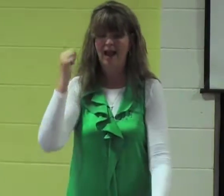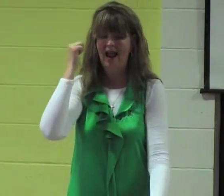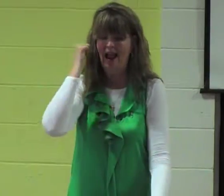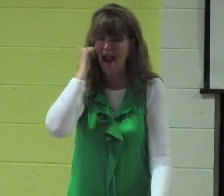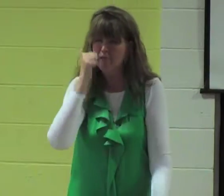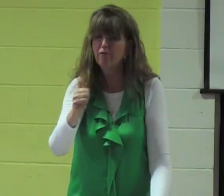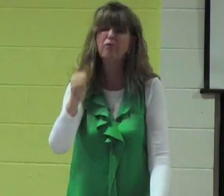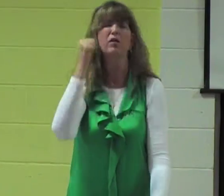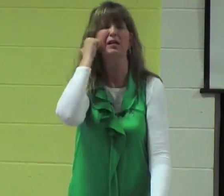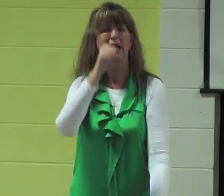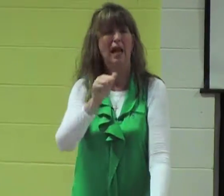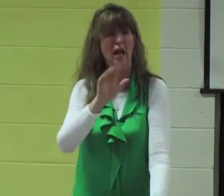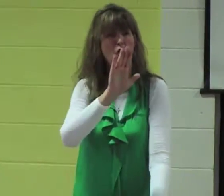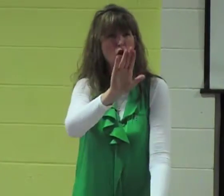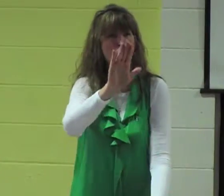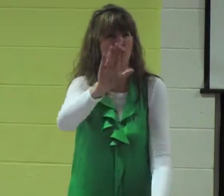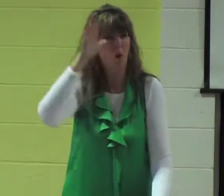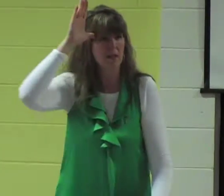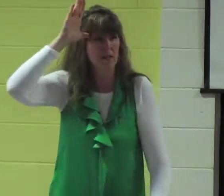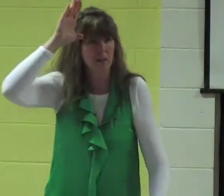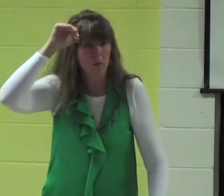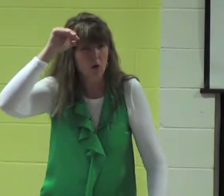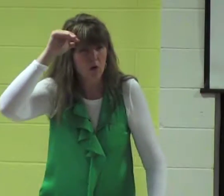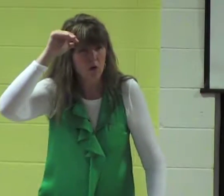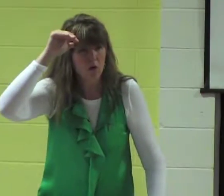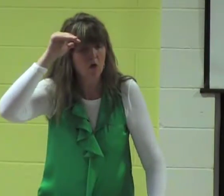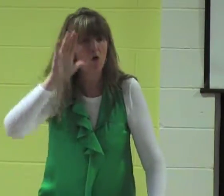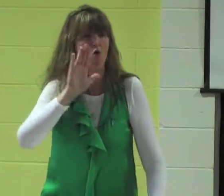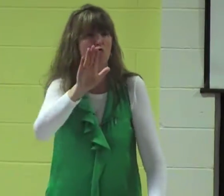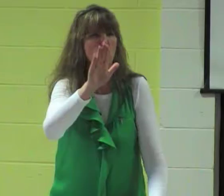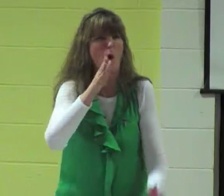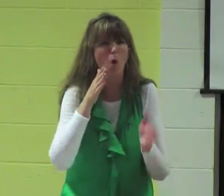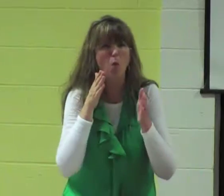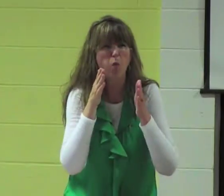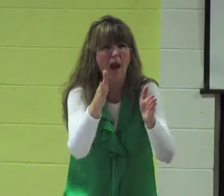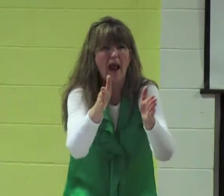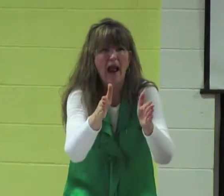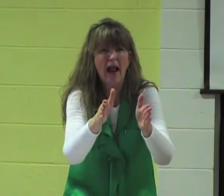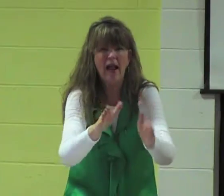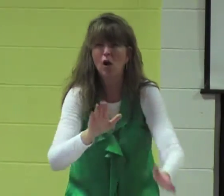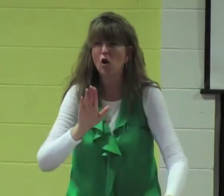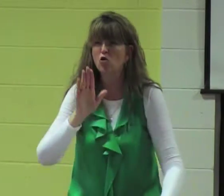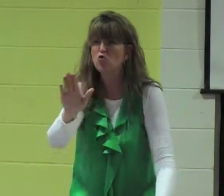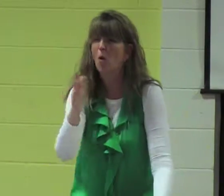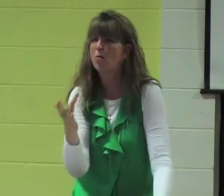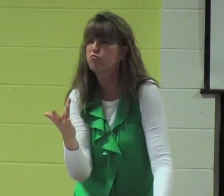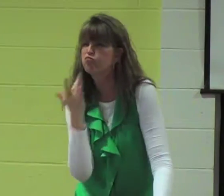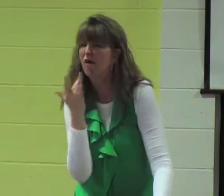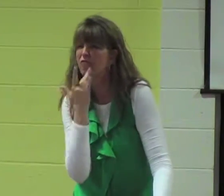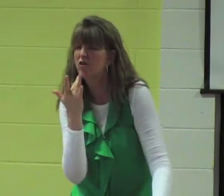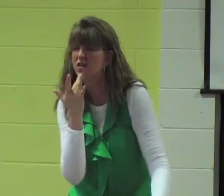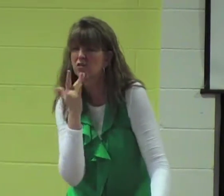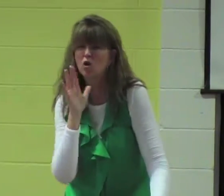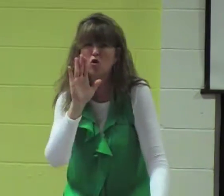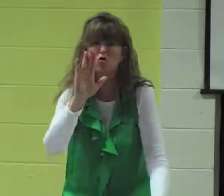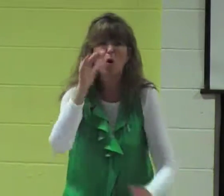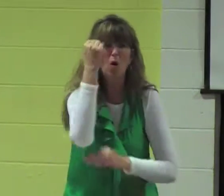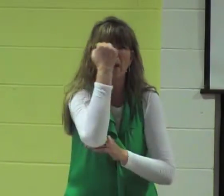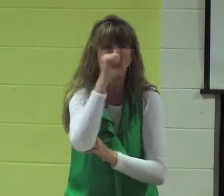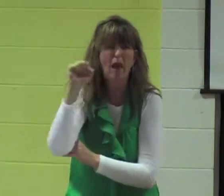must be willing every day, your stubborn will, your preferences,